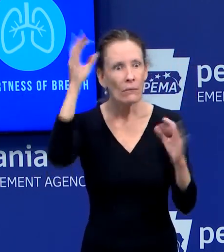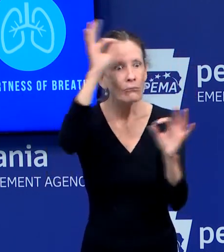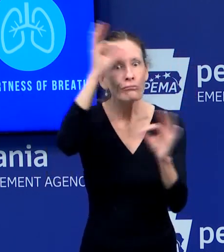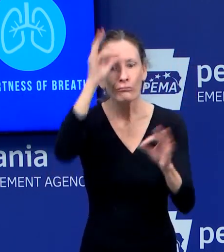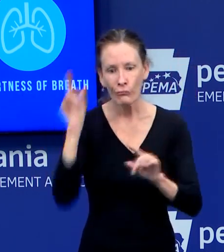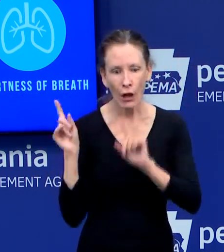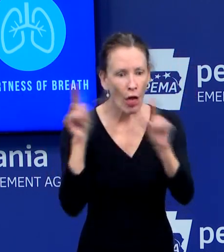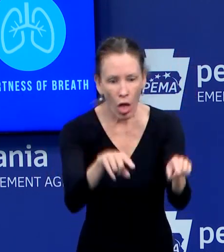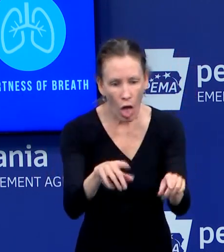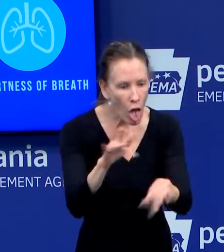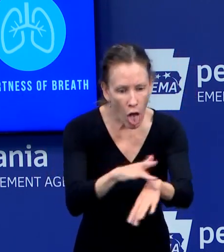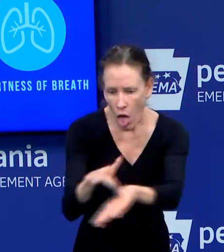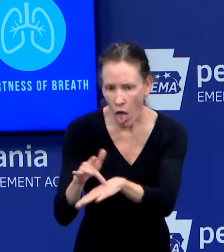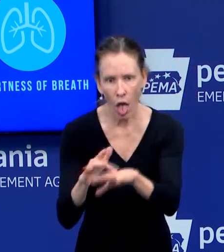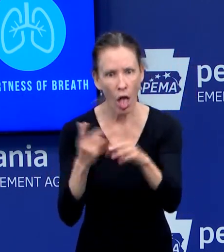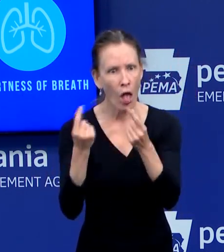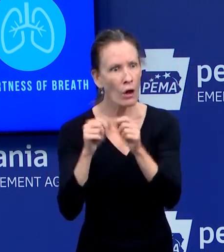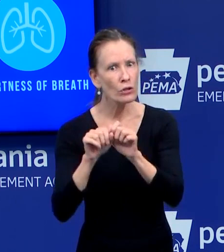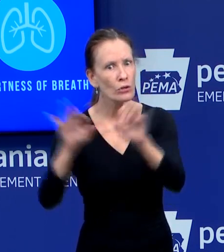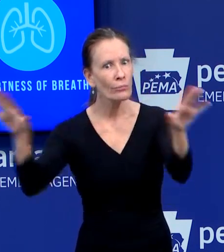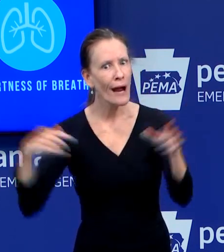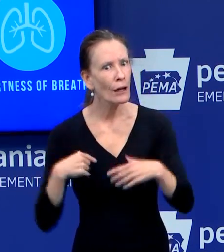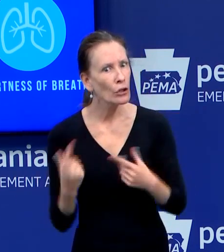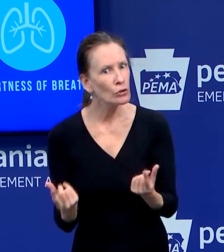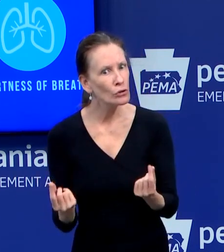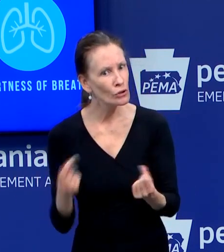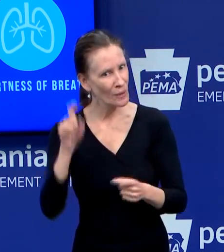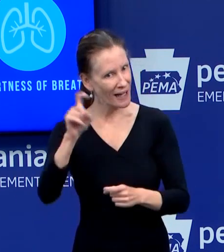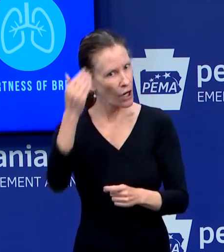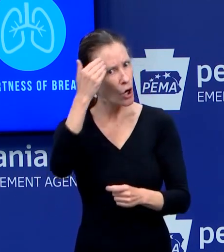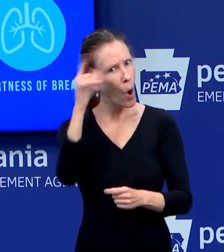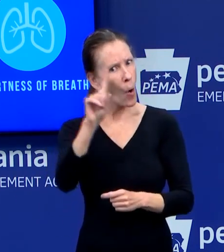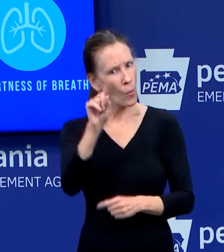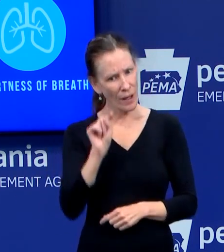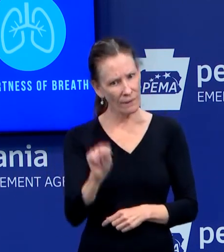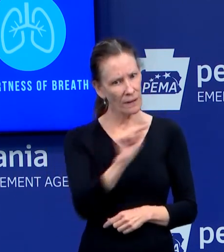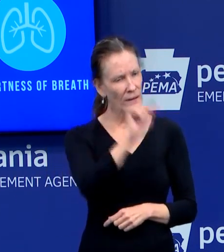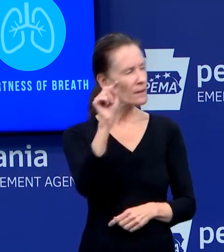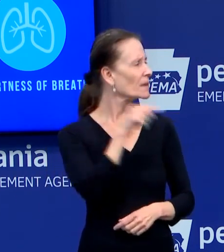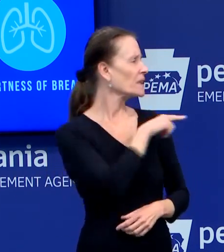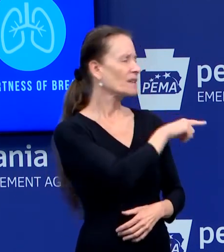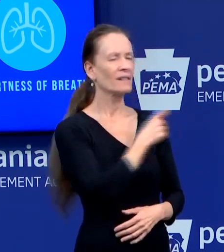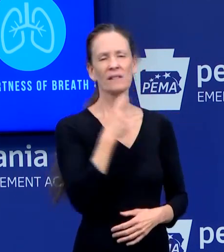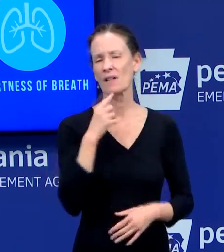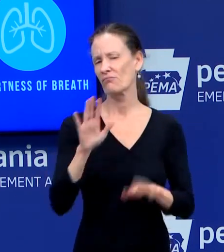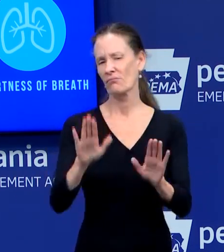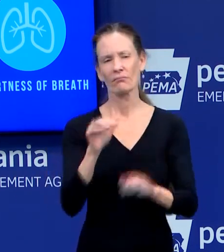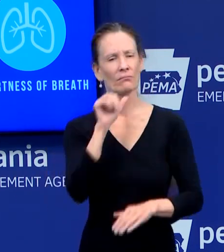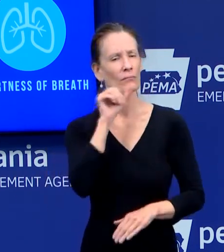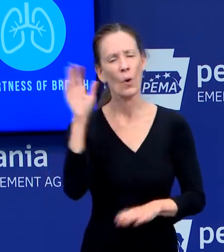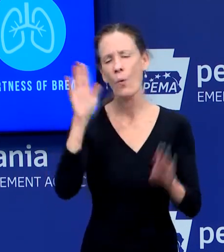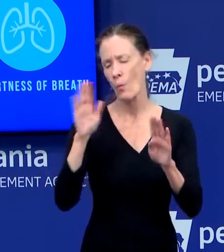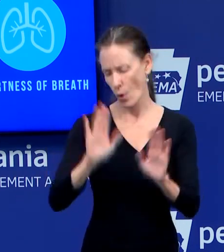handling that? Um, so, so we'll work with EMS to make sure that, that they can deal with those situations.